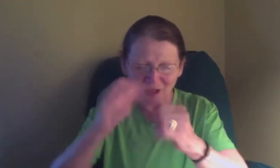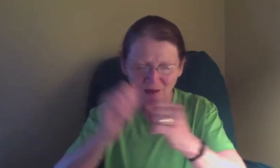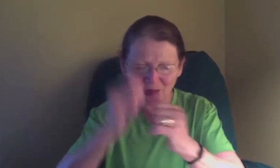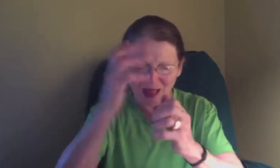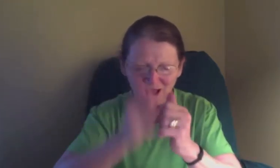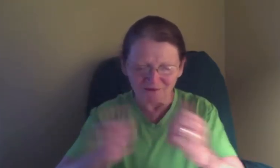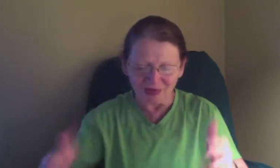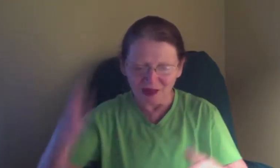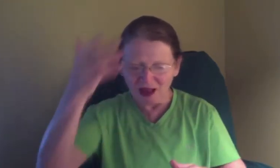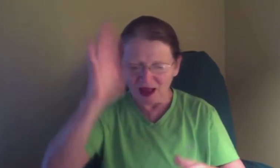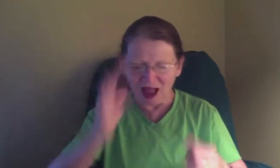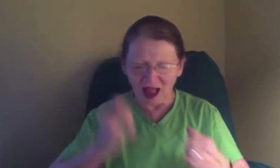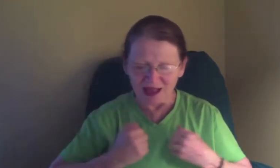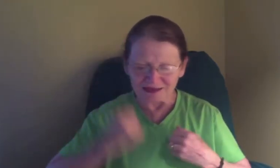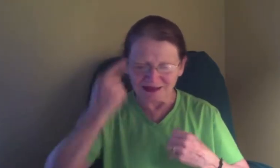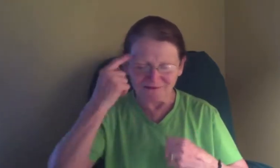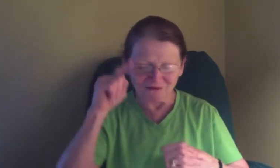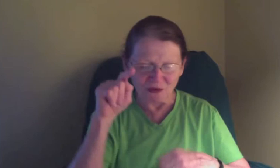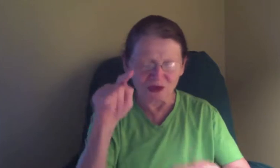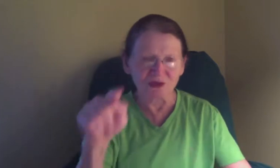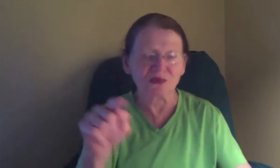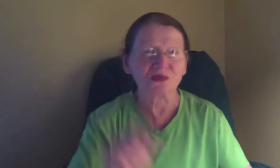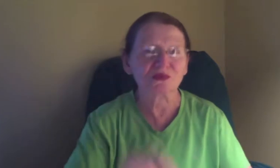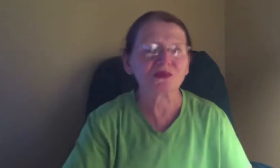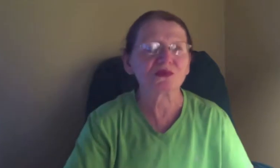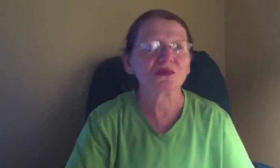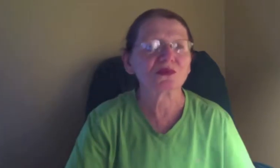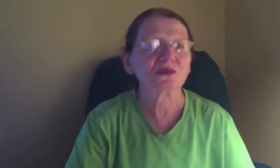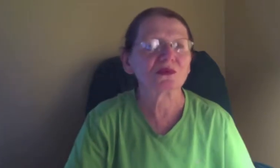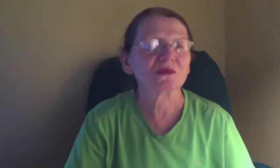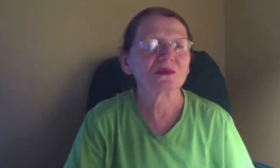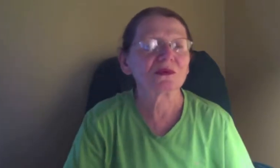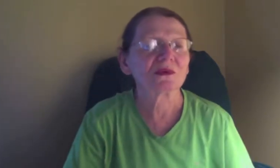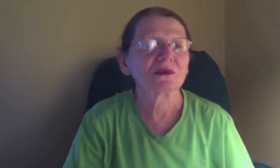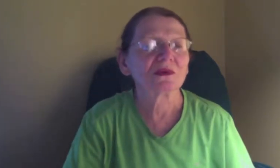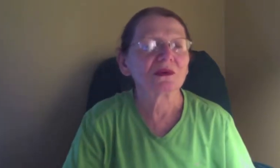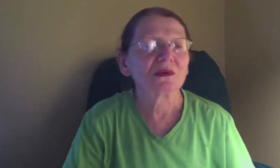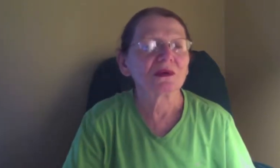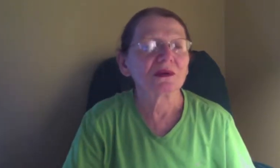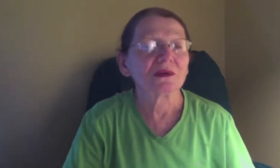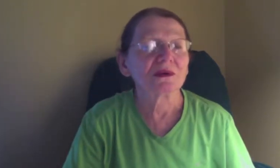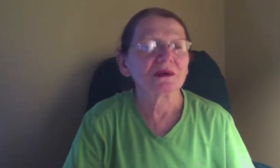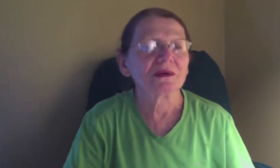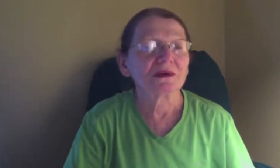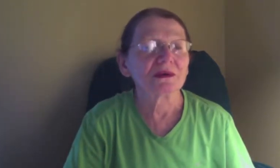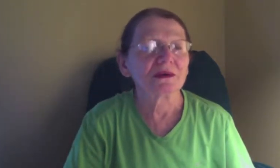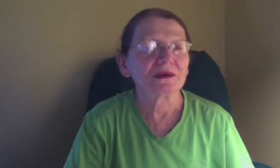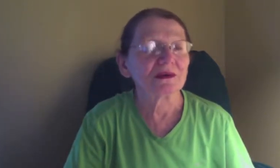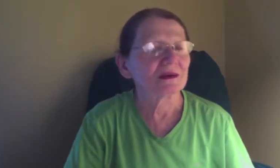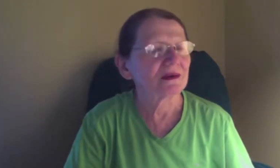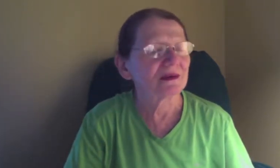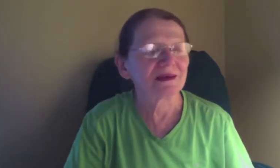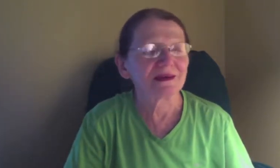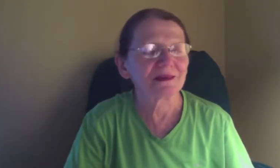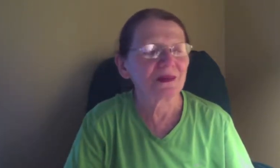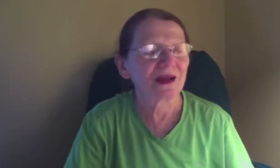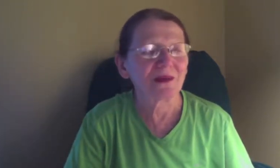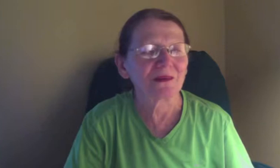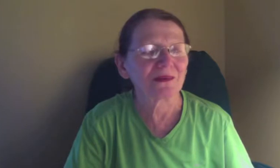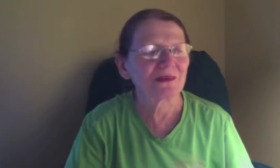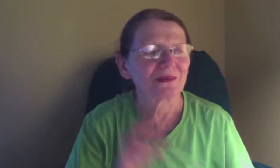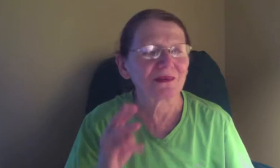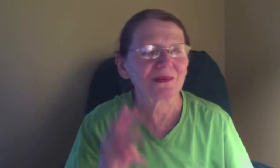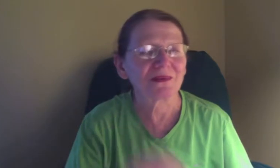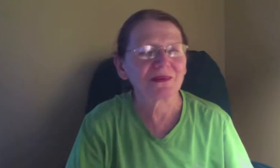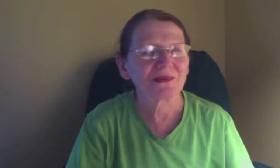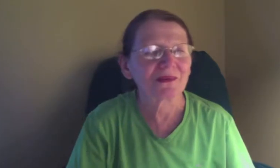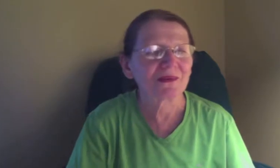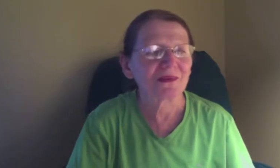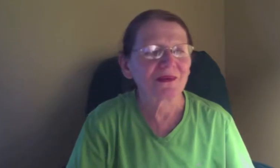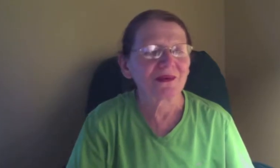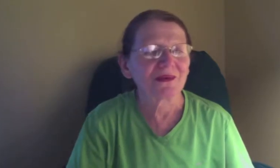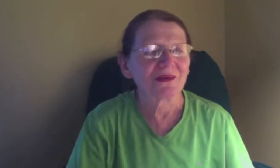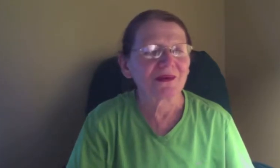bad.